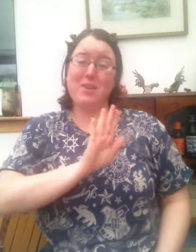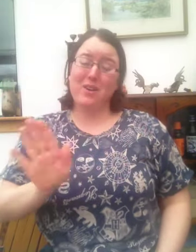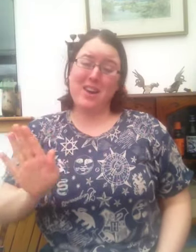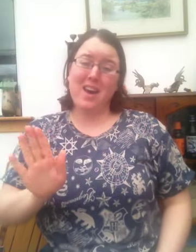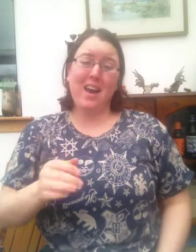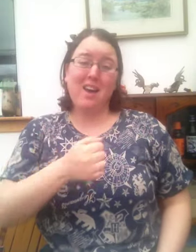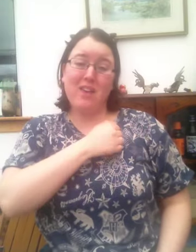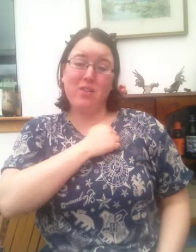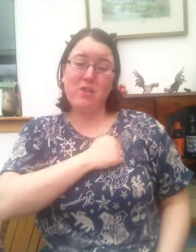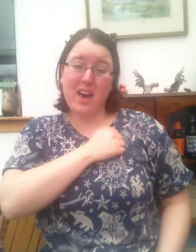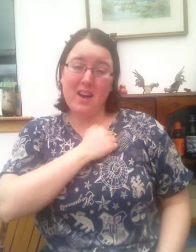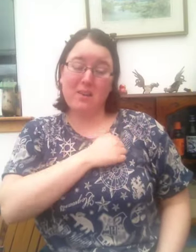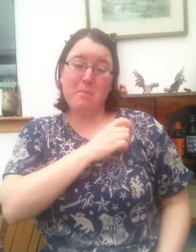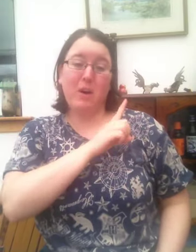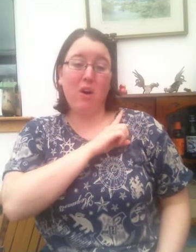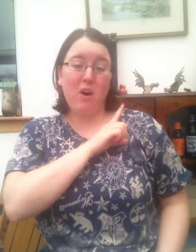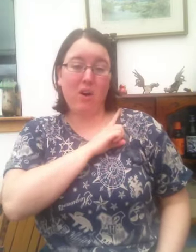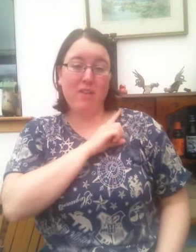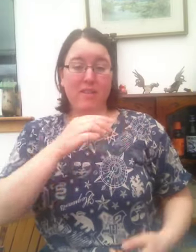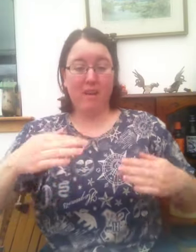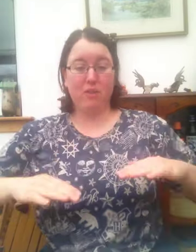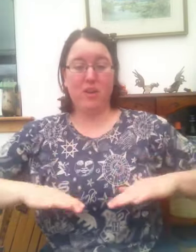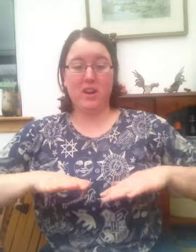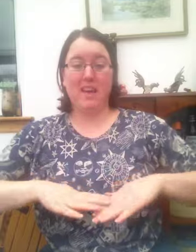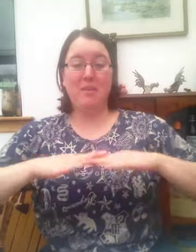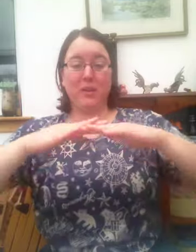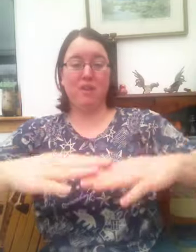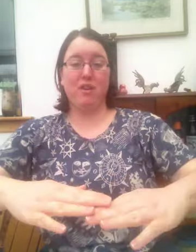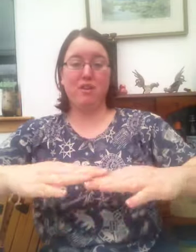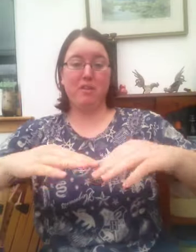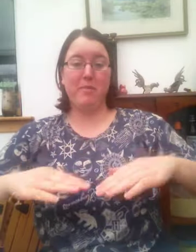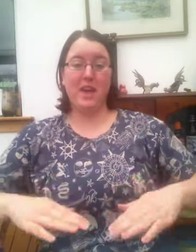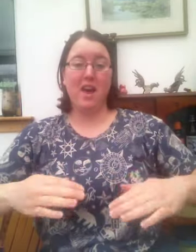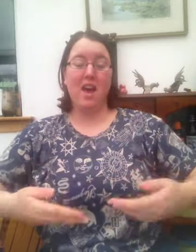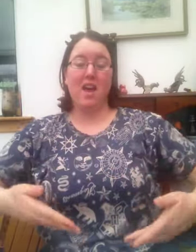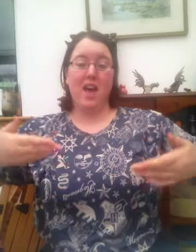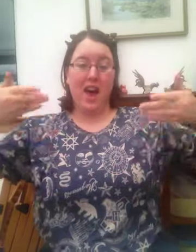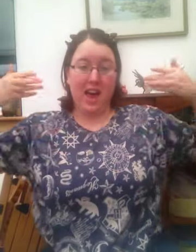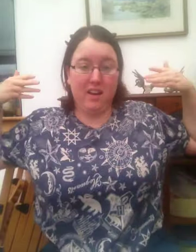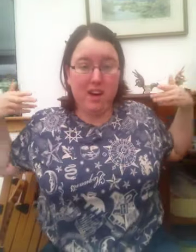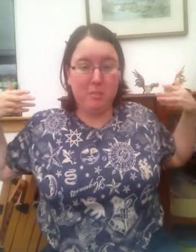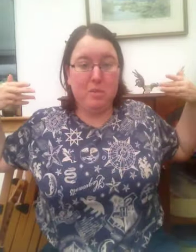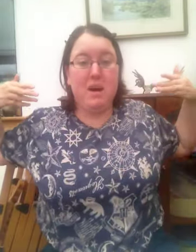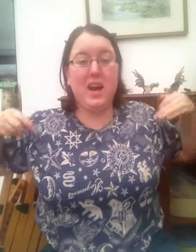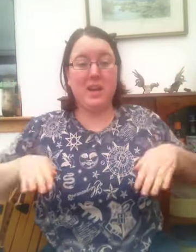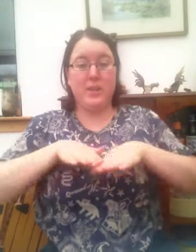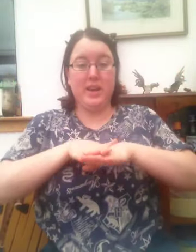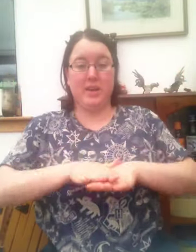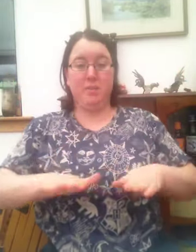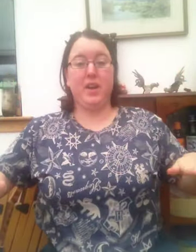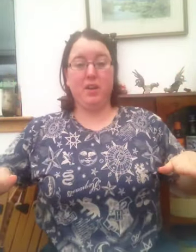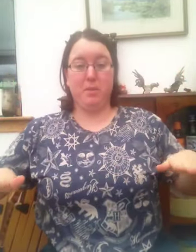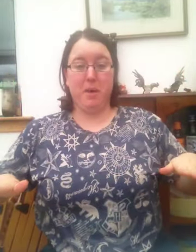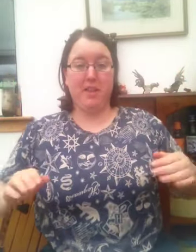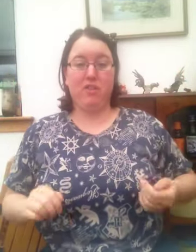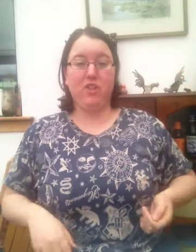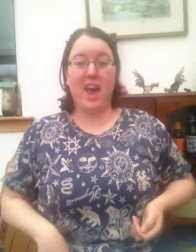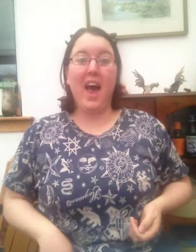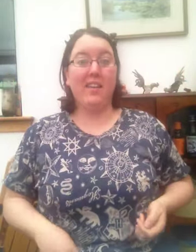sorry I can't do that because I've got a table in front of me and a cupboard behind me and I'm sitting on a bench and